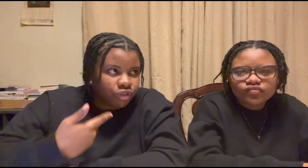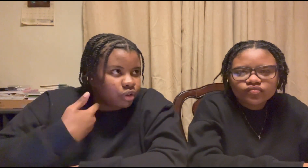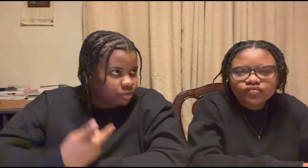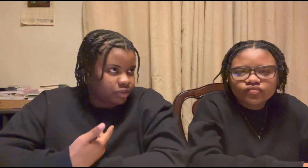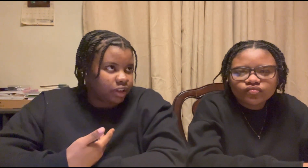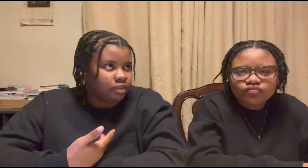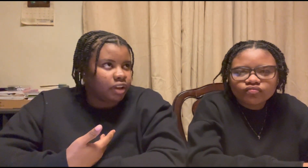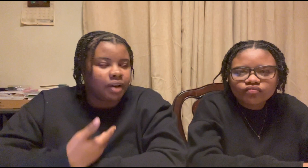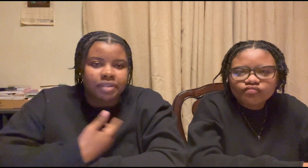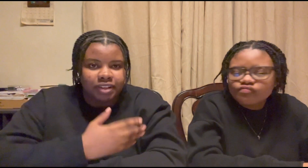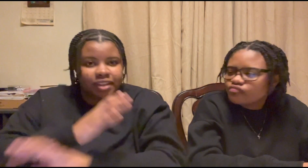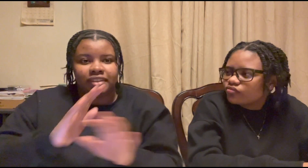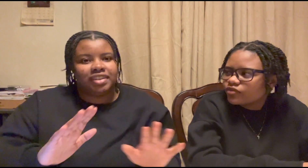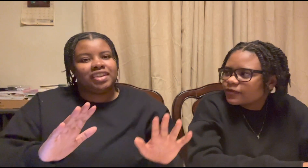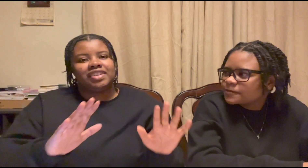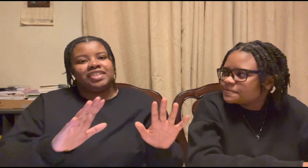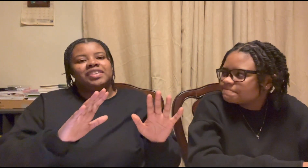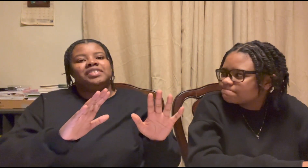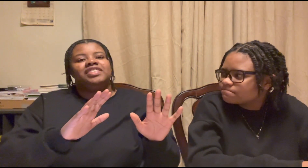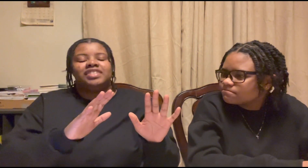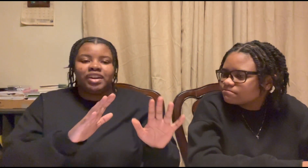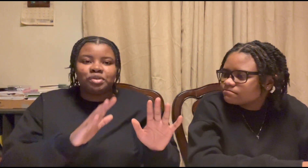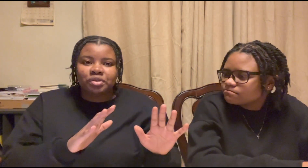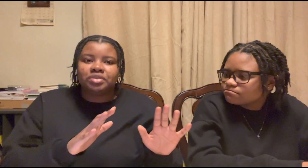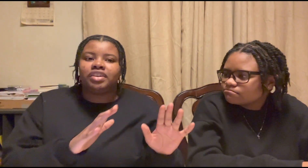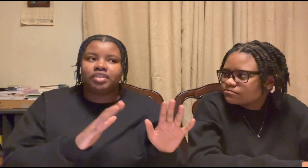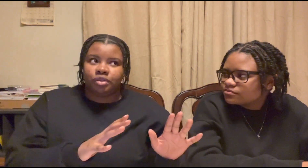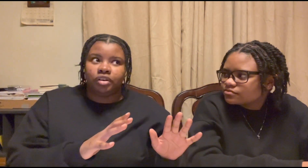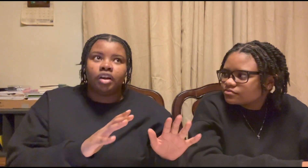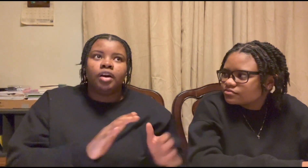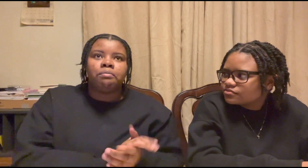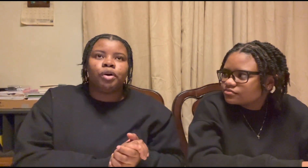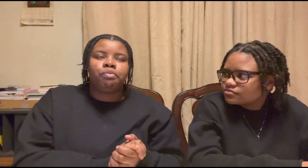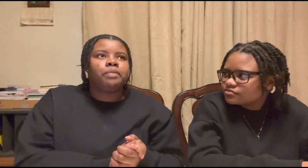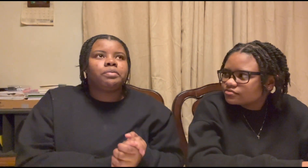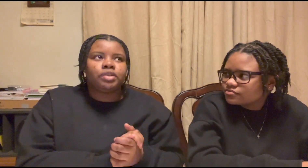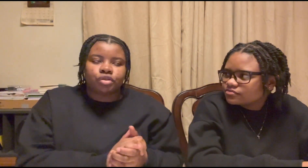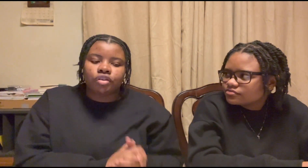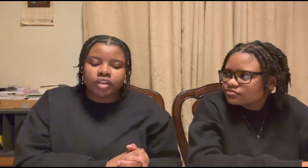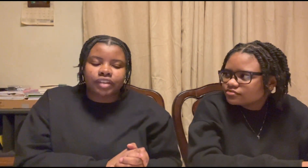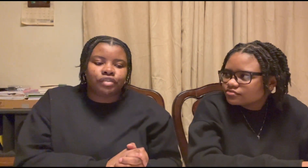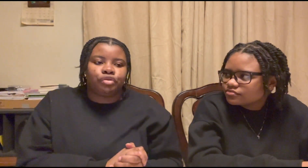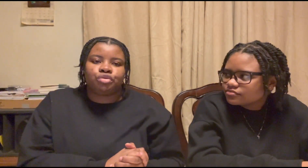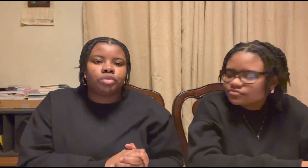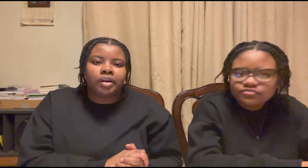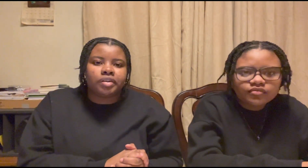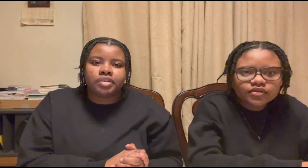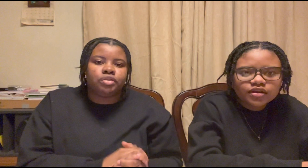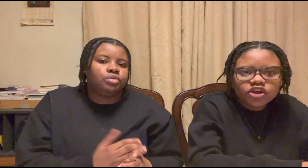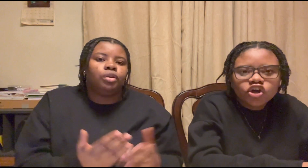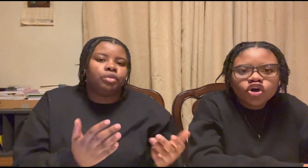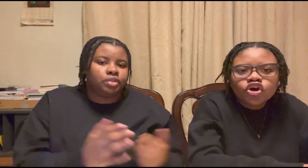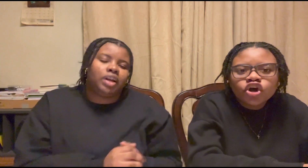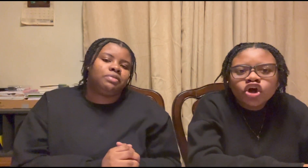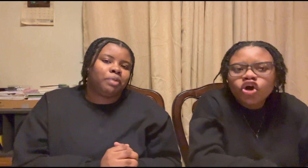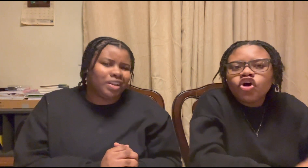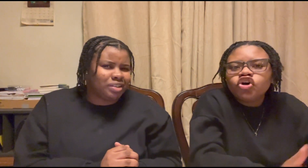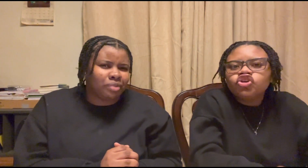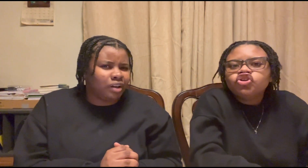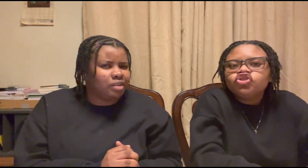and over again i'm not saying tick tock's not good because i do use it and it's good but people be scrolling on there for two hours and you don't know time's passing by come